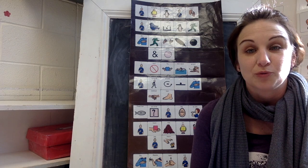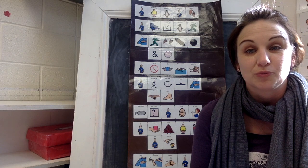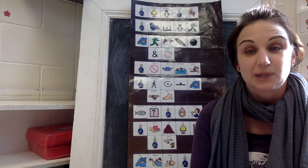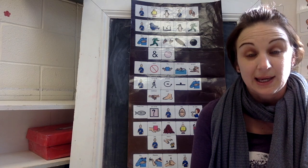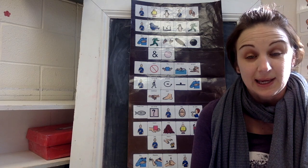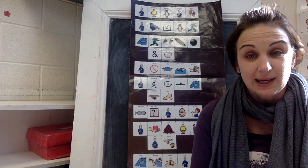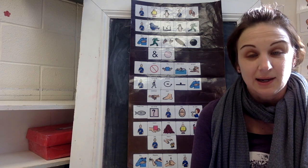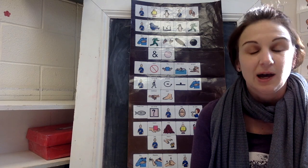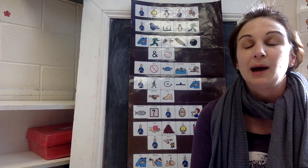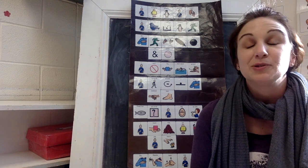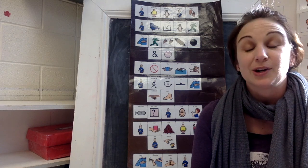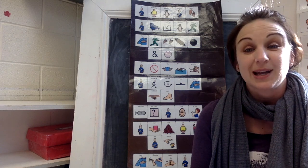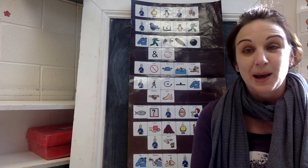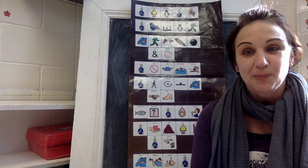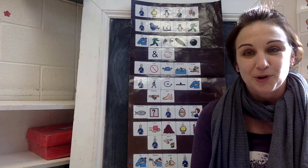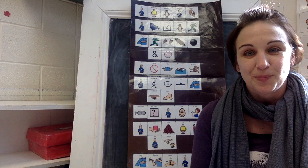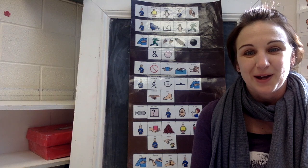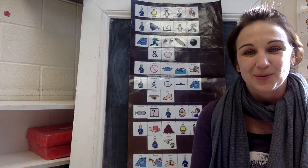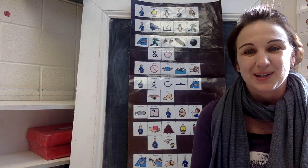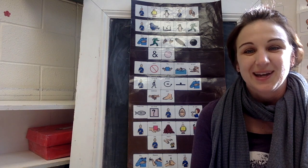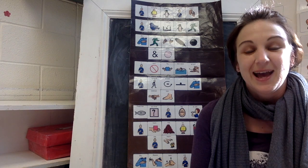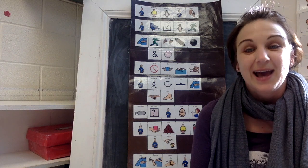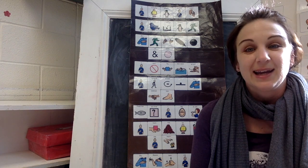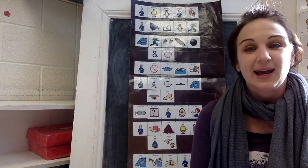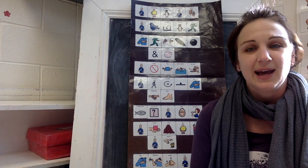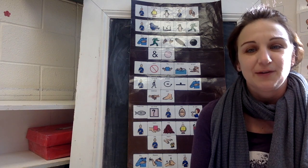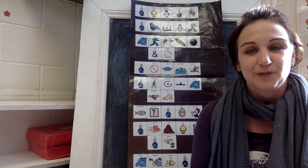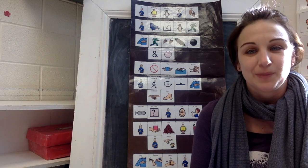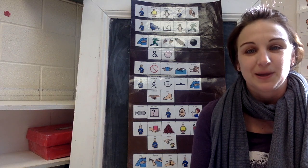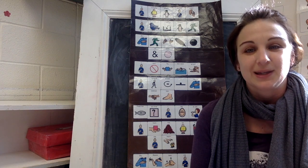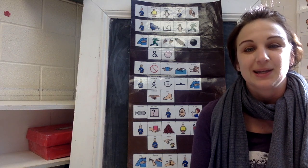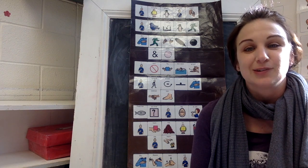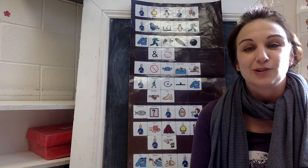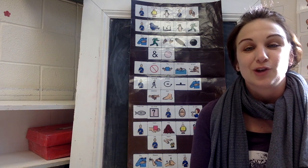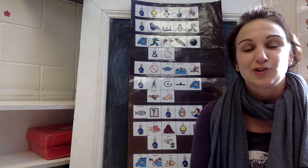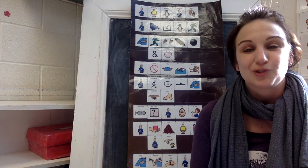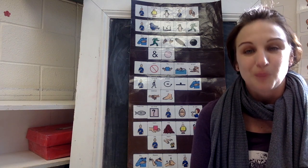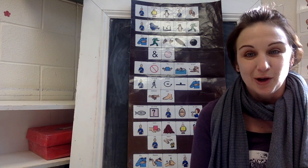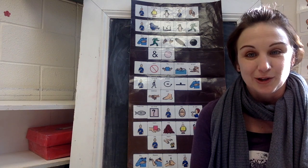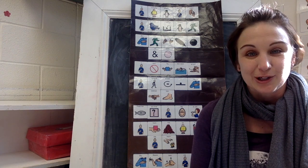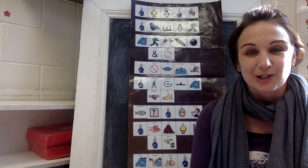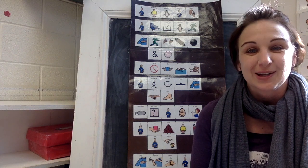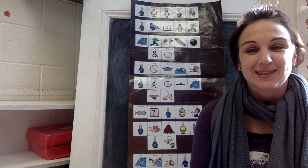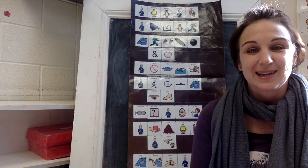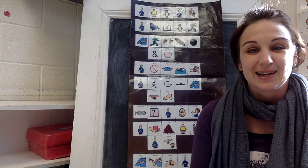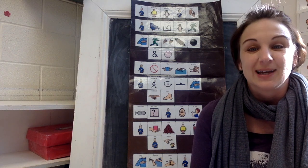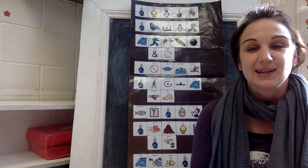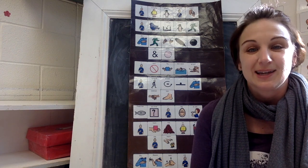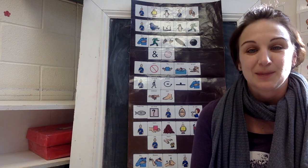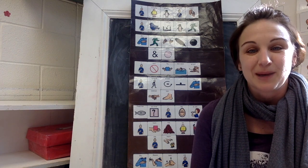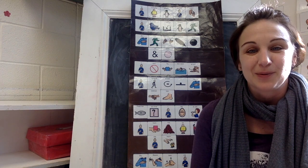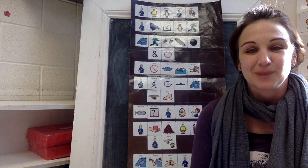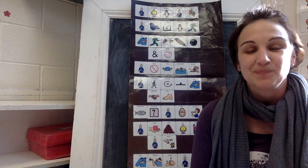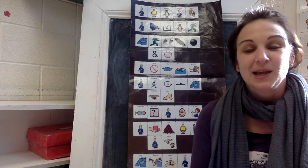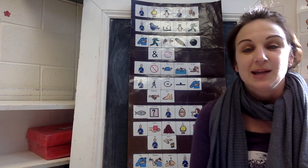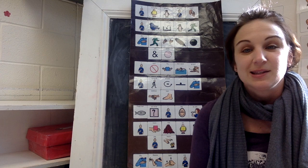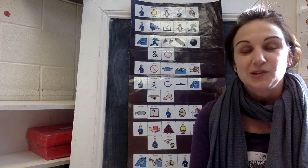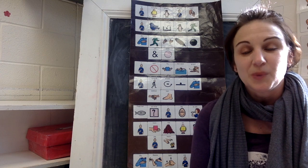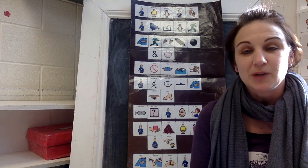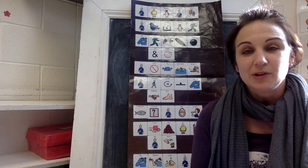king... I'm sorry, an emperor penguin. And everybody is smaller than a king penguin. This is one of our